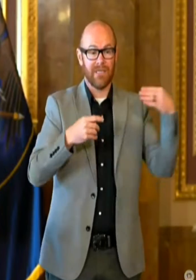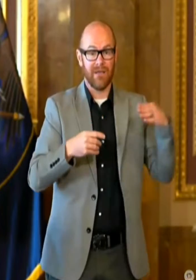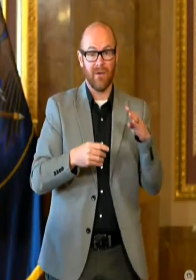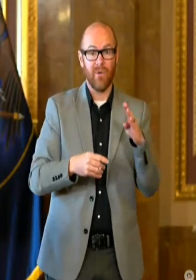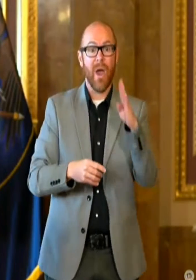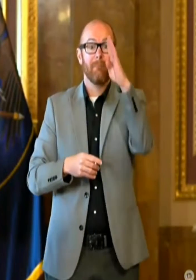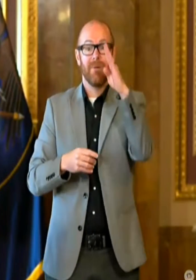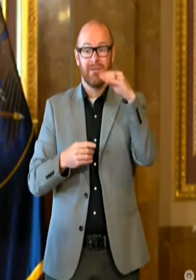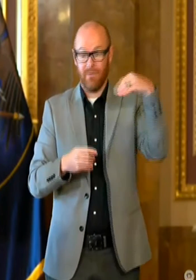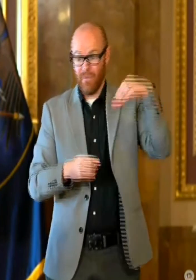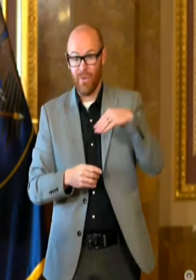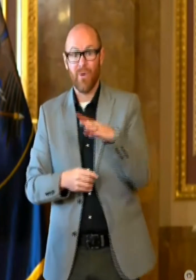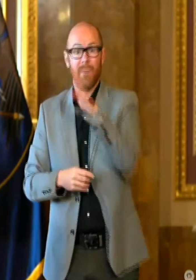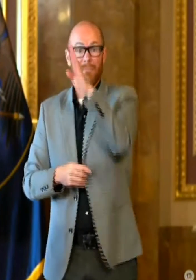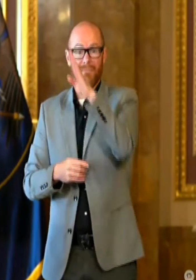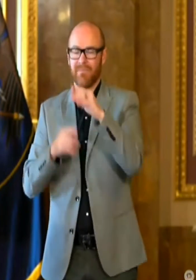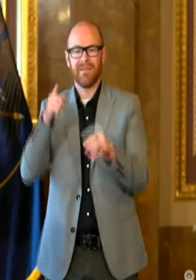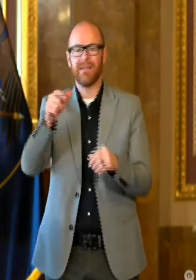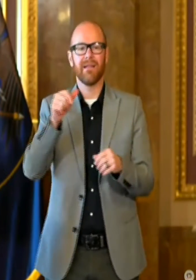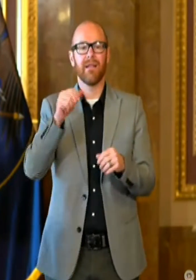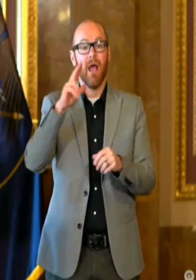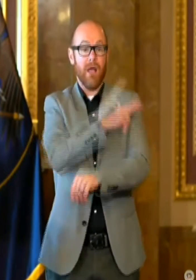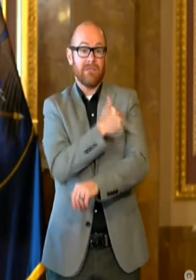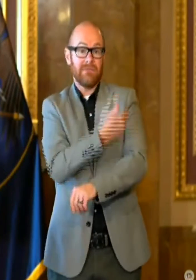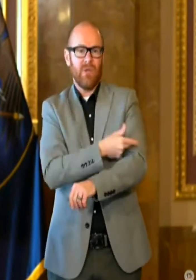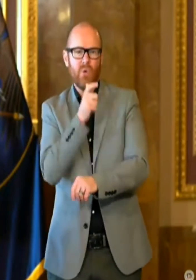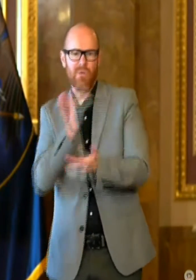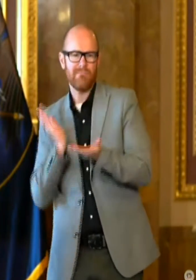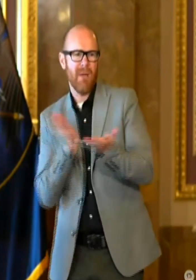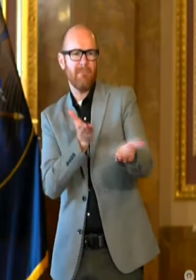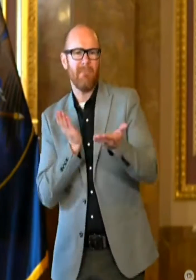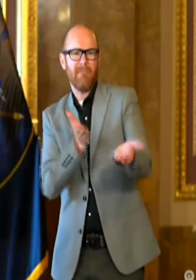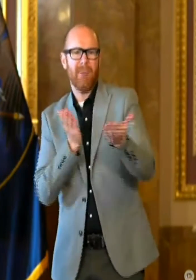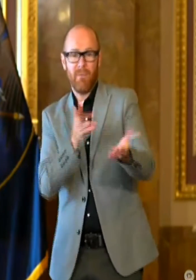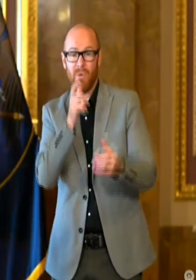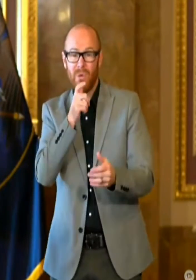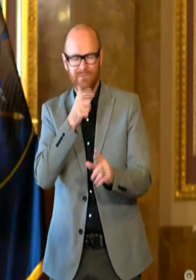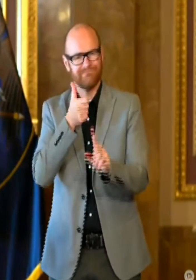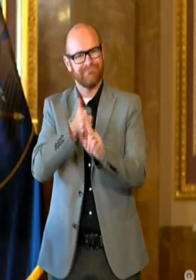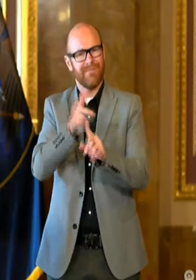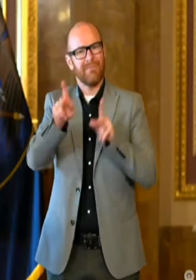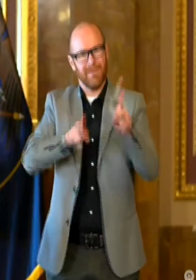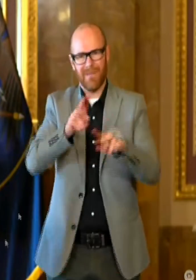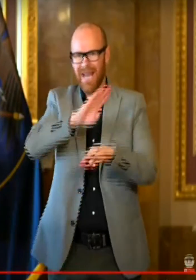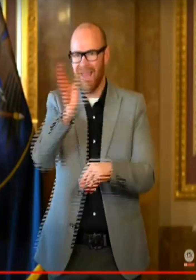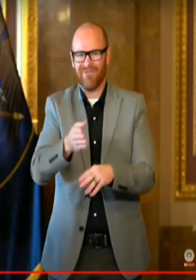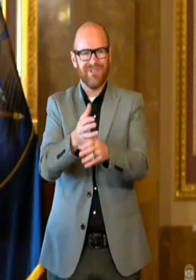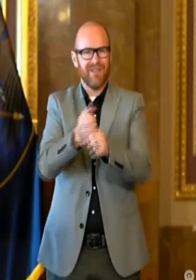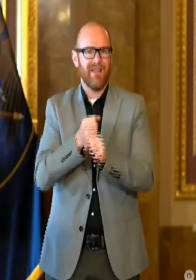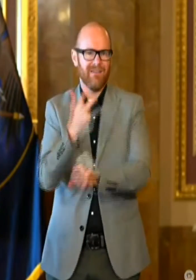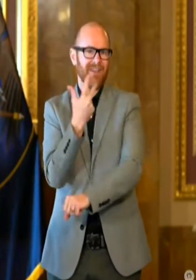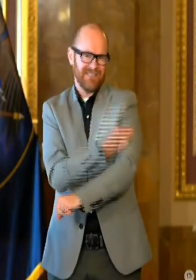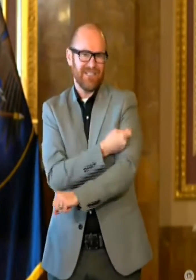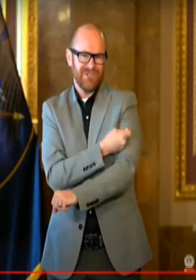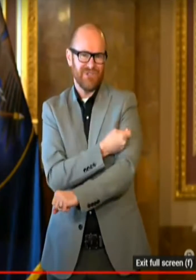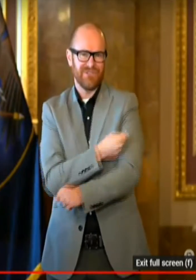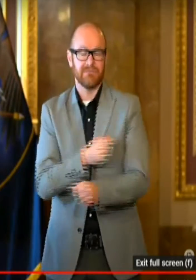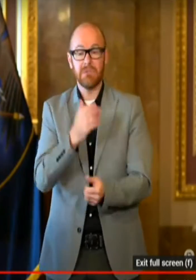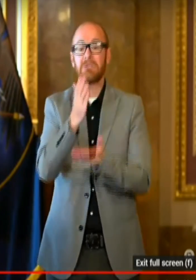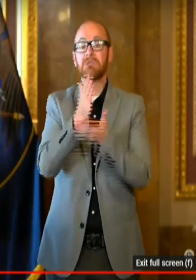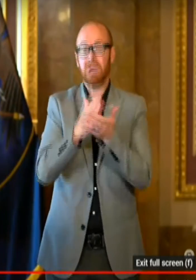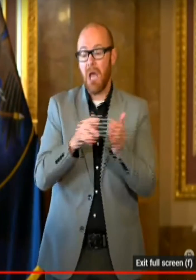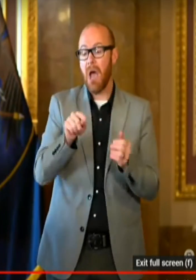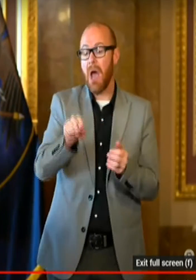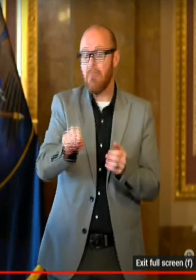filling up with vaccinated people. It was unvaccinated people who accounted for the vast majority of hospitalizations and